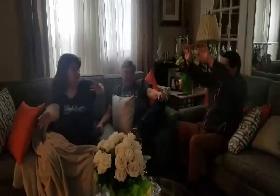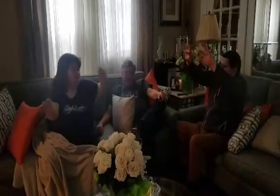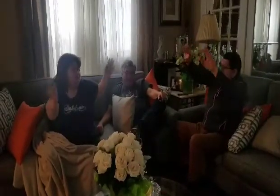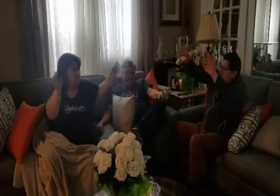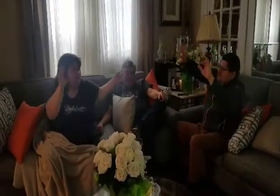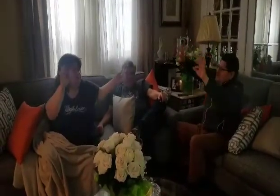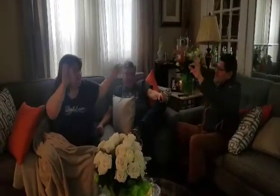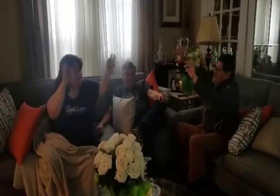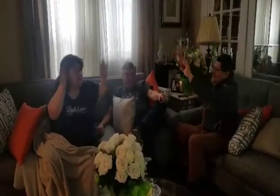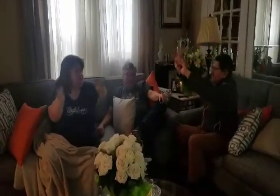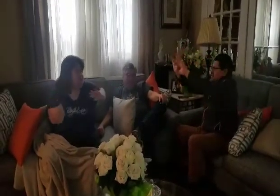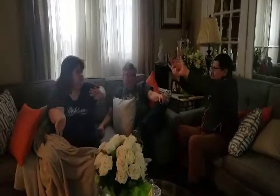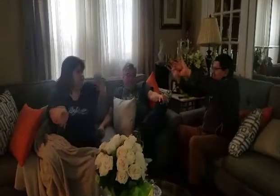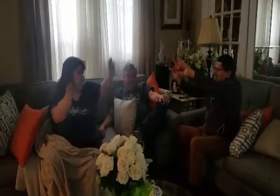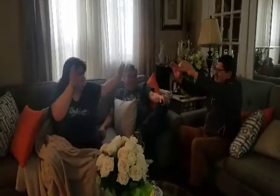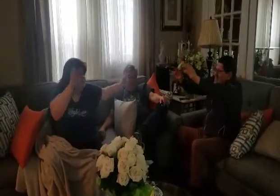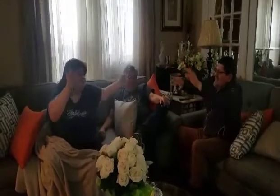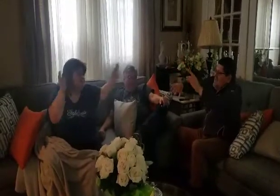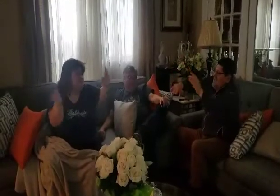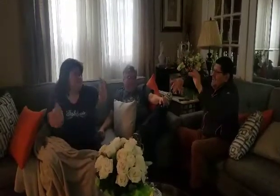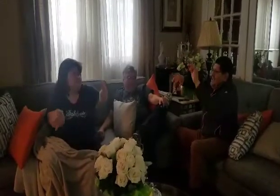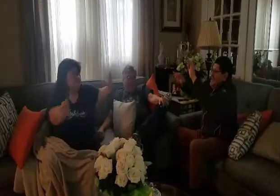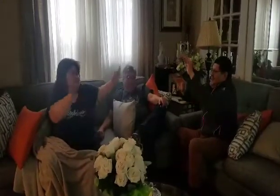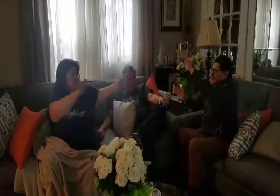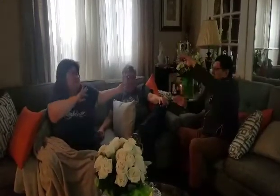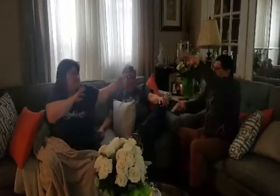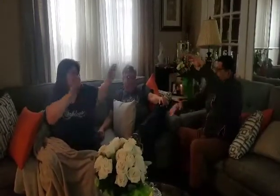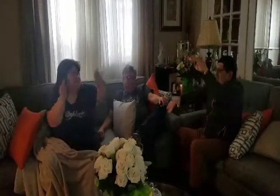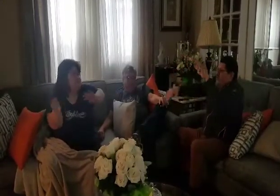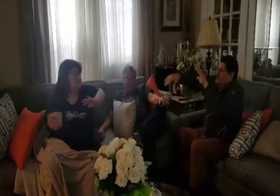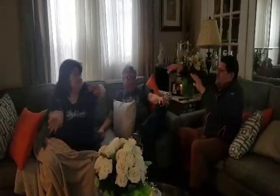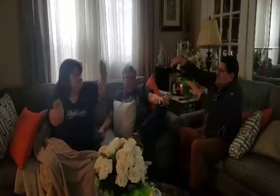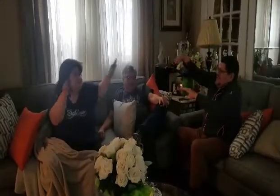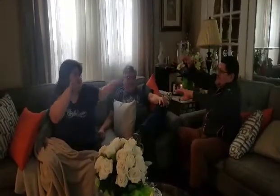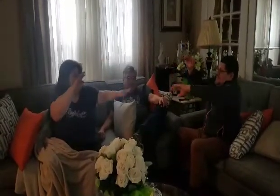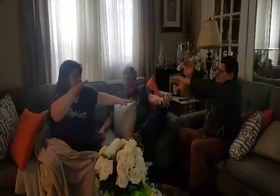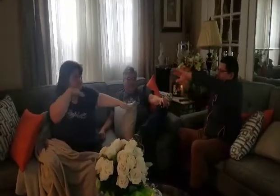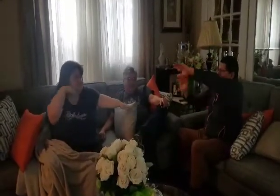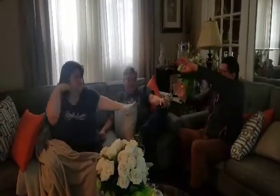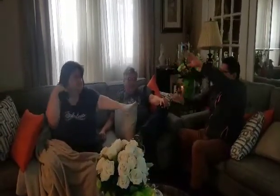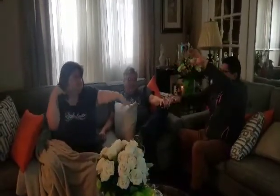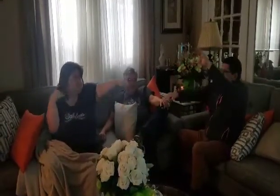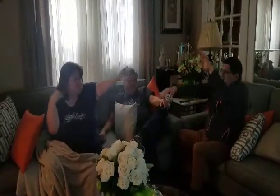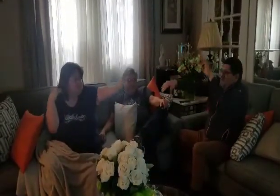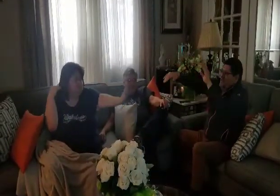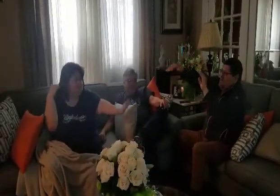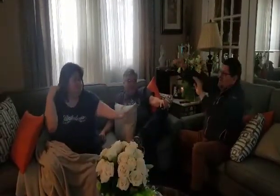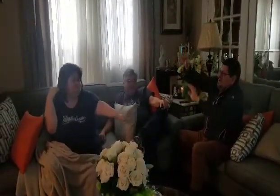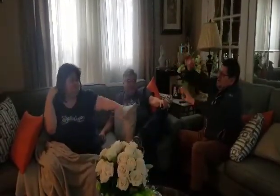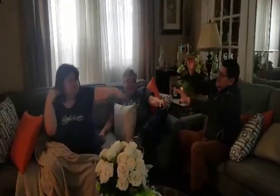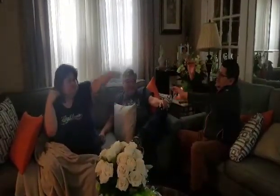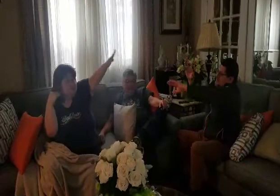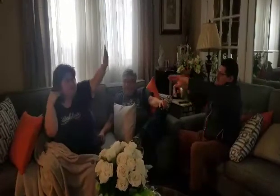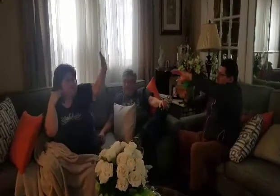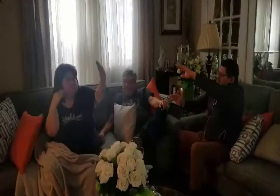why, can't I? The fly, when I see trees